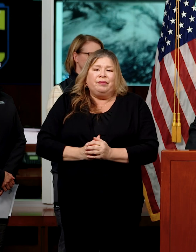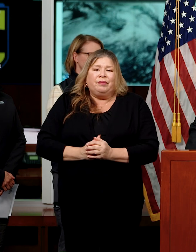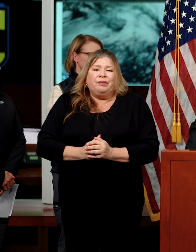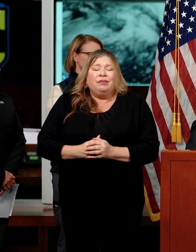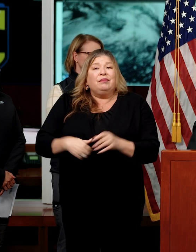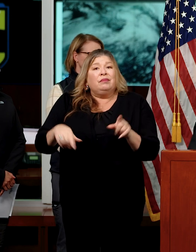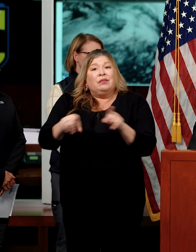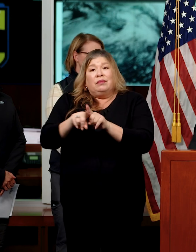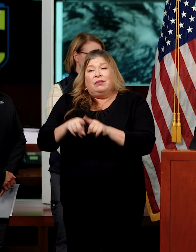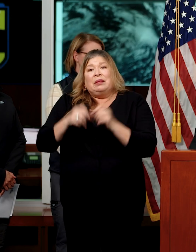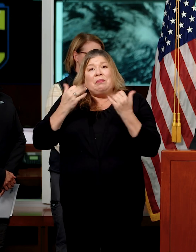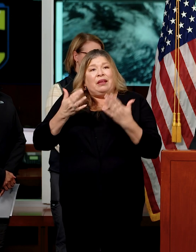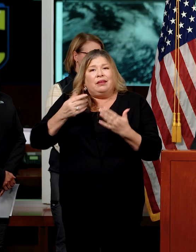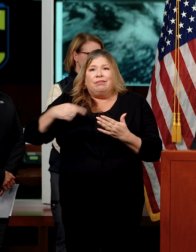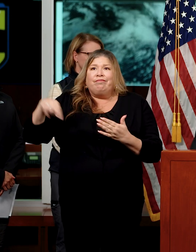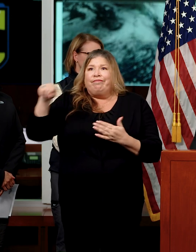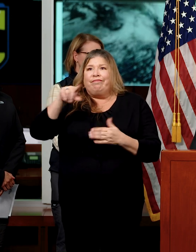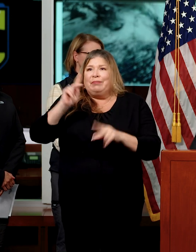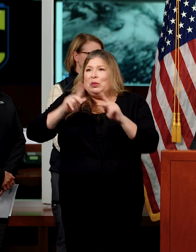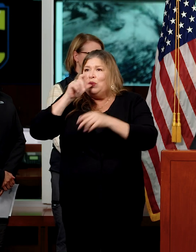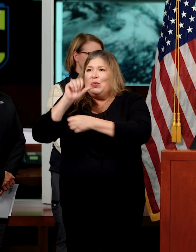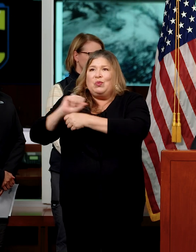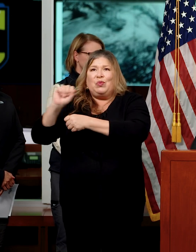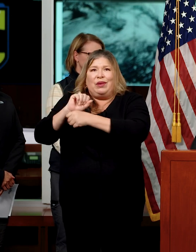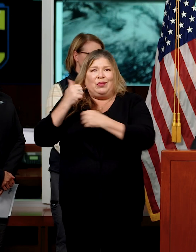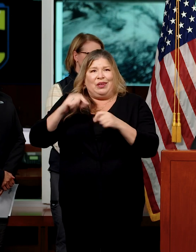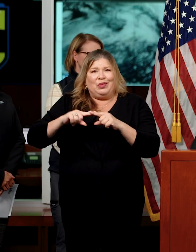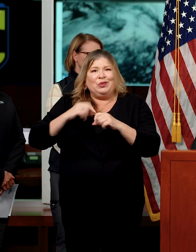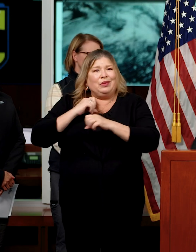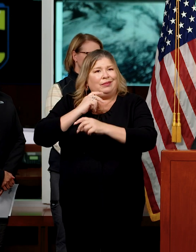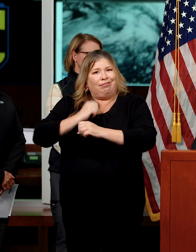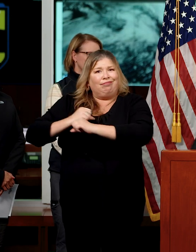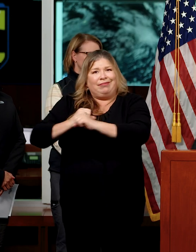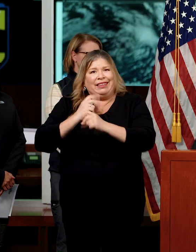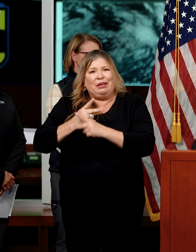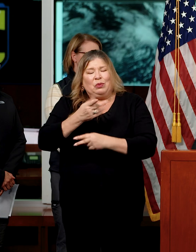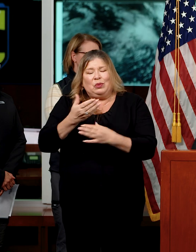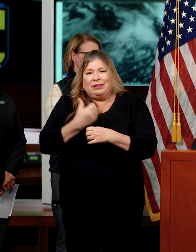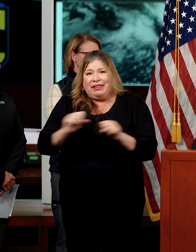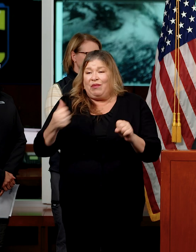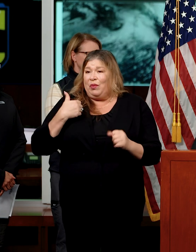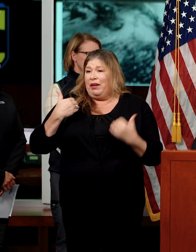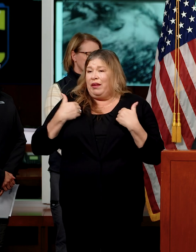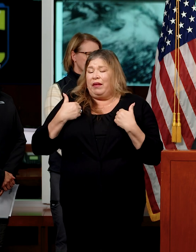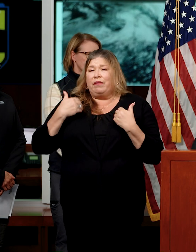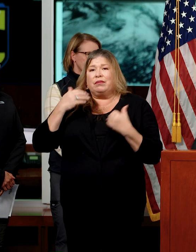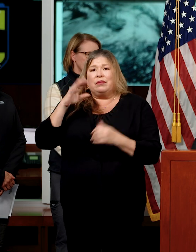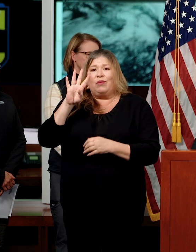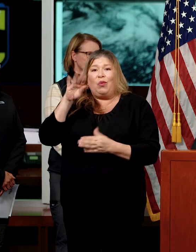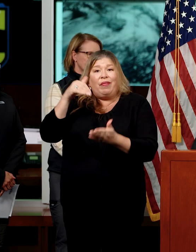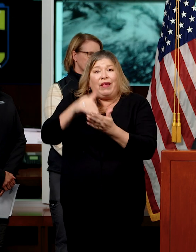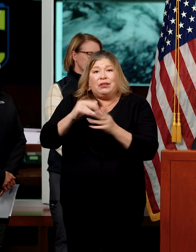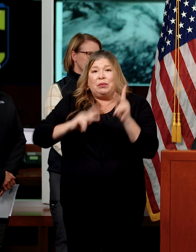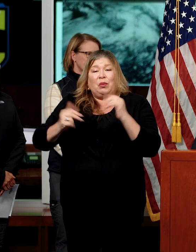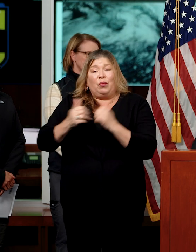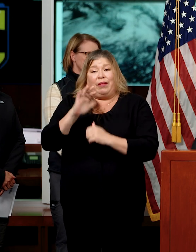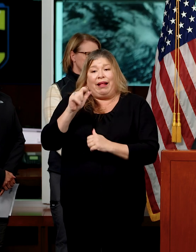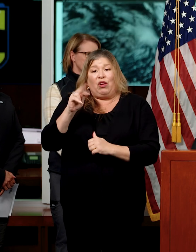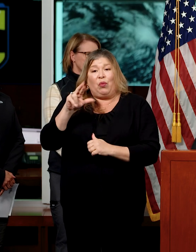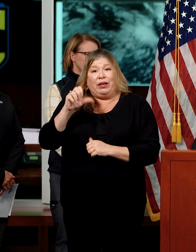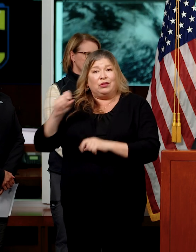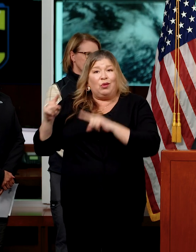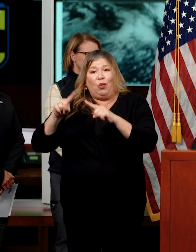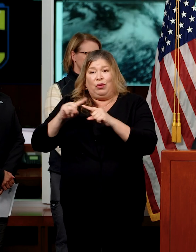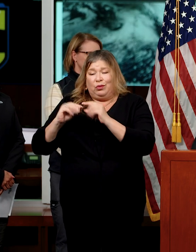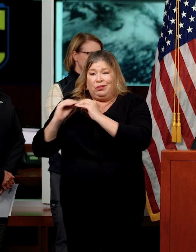a lot of people are out there working to try to keep you safe. Caltrans, we have 4,000 maintenance crew members that are out there. That's how